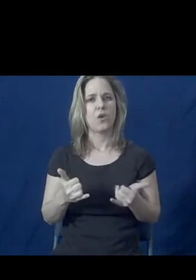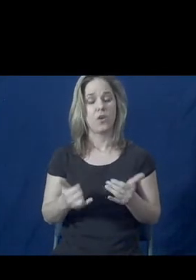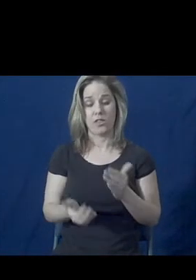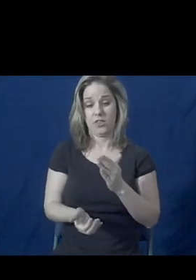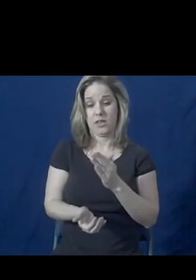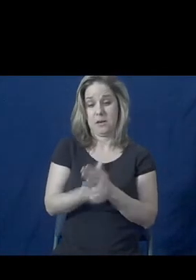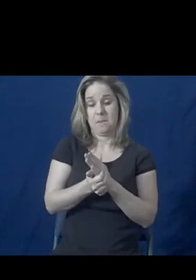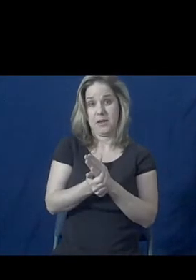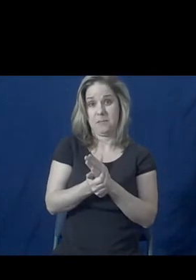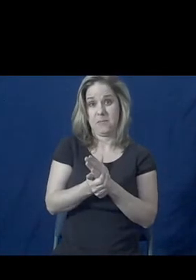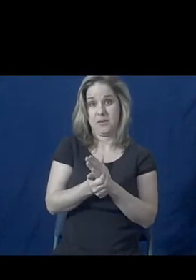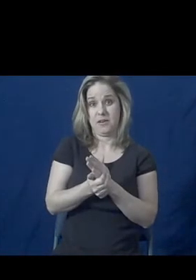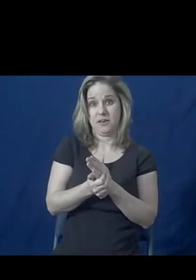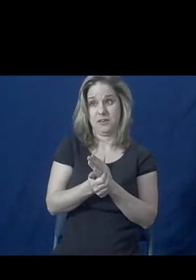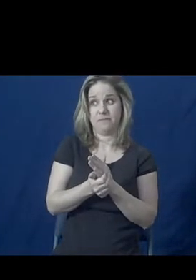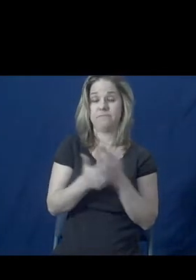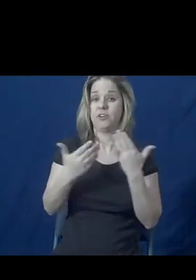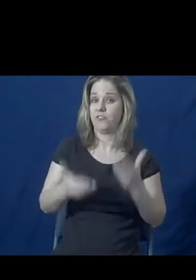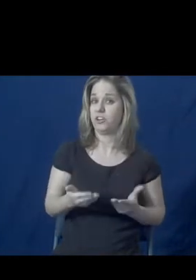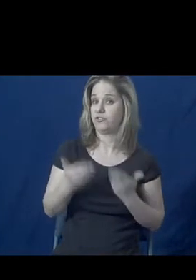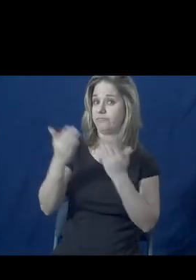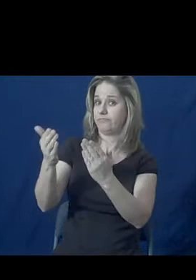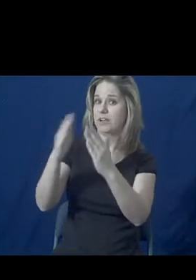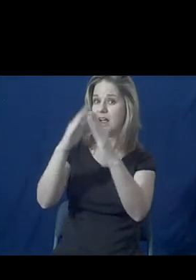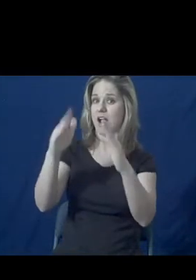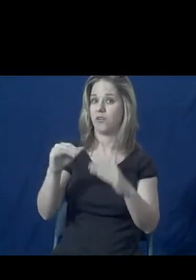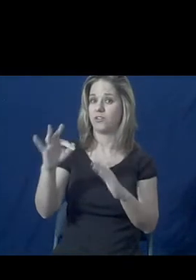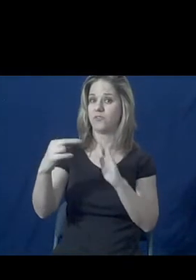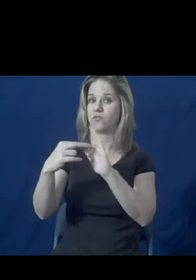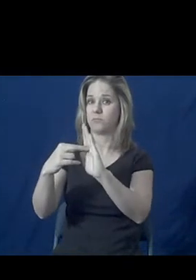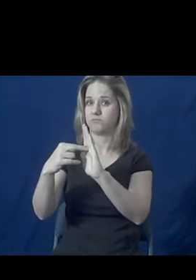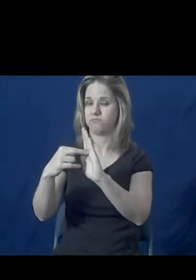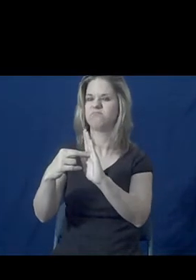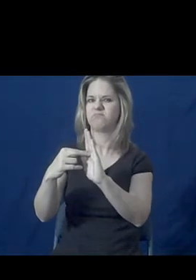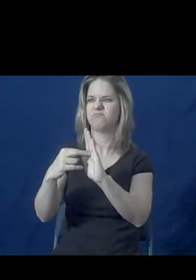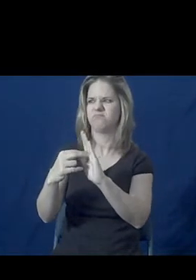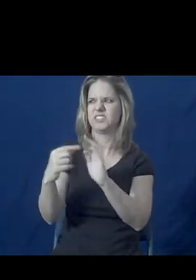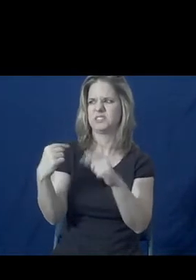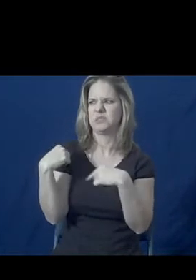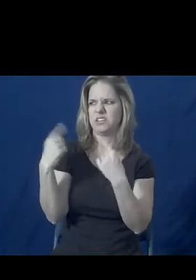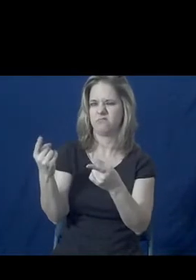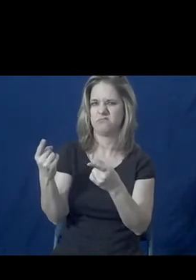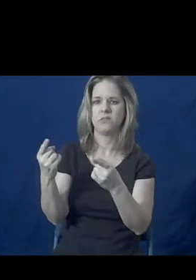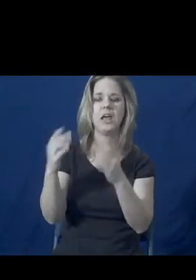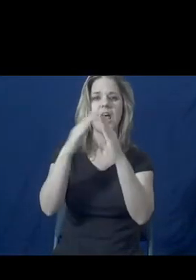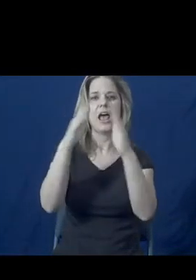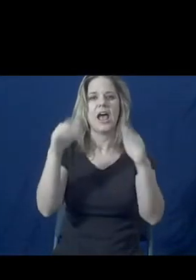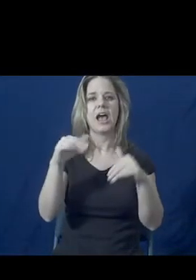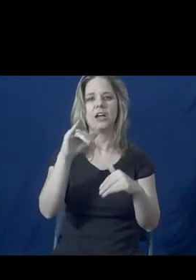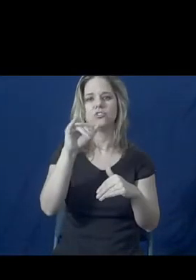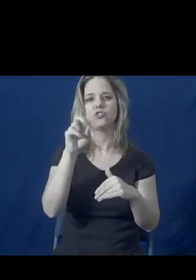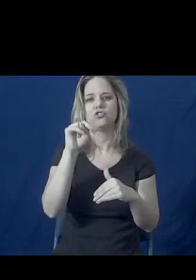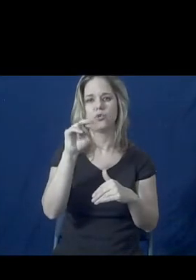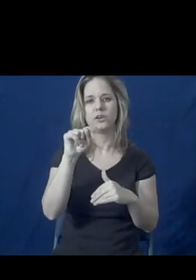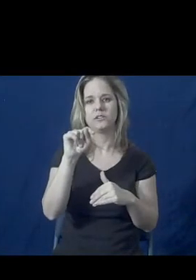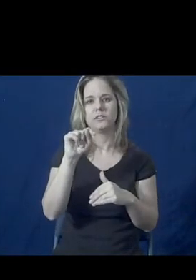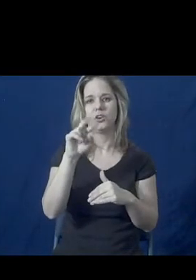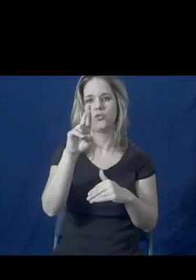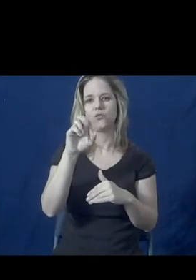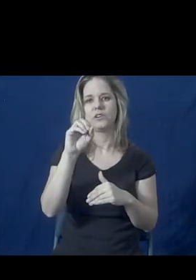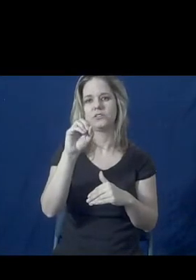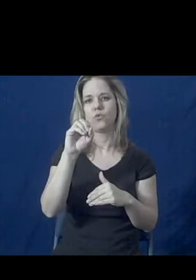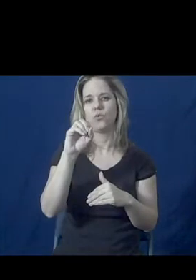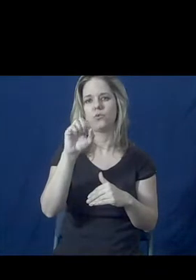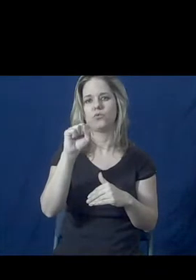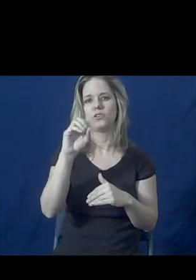amendment is introduced into the House of Representatives. It has been under House Joint Resolution 106,